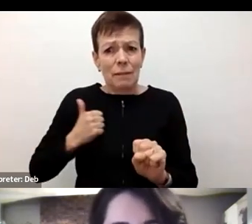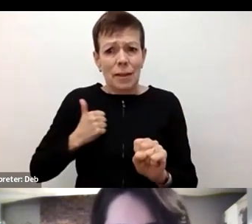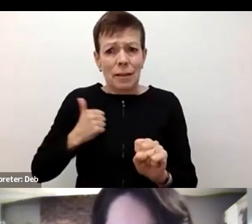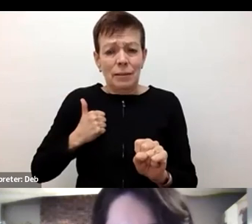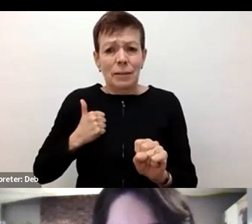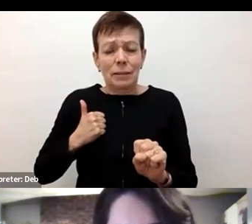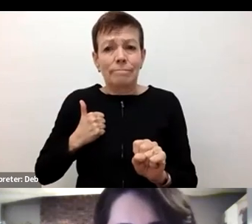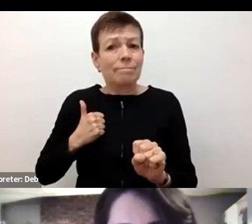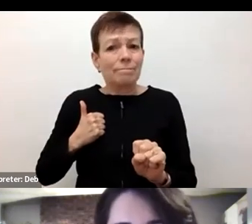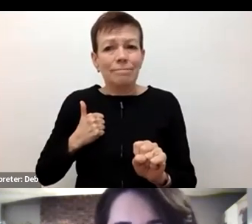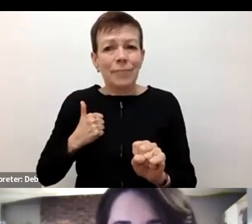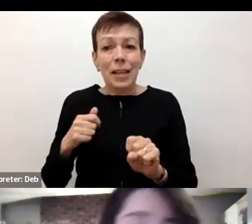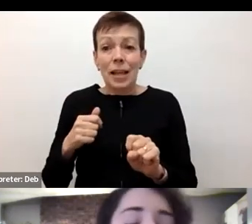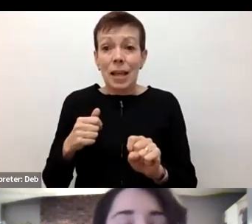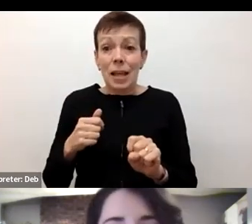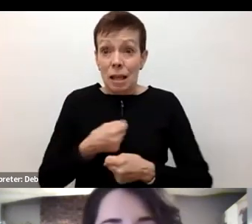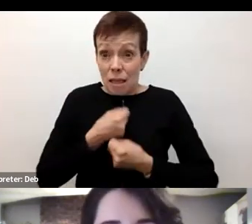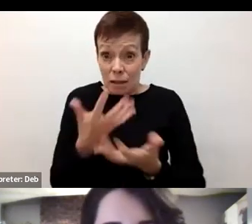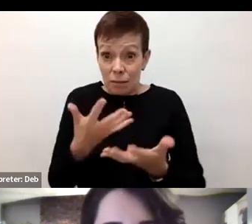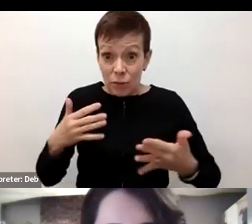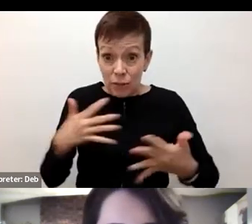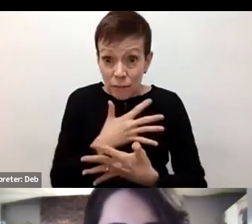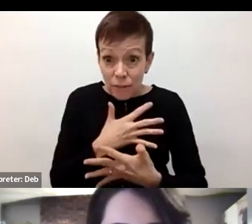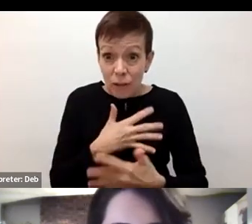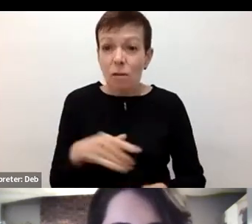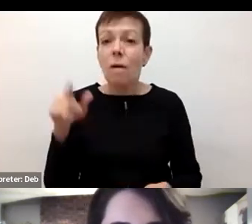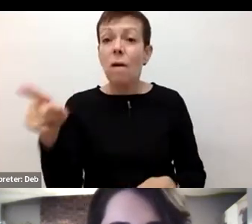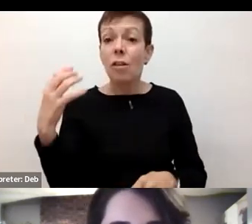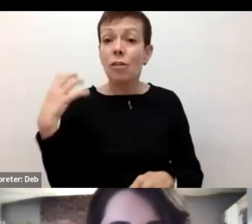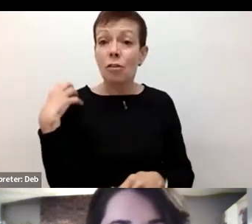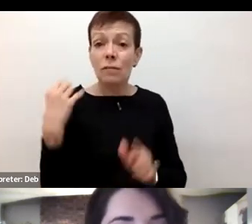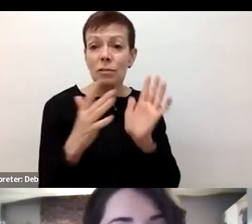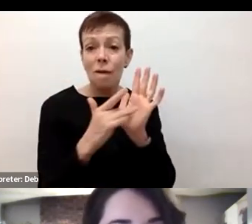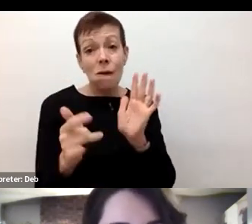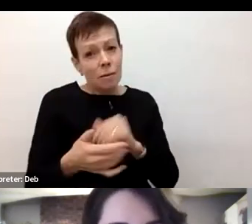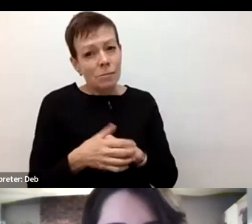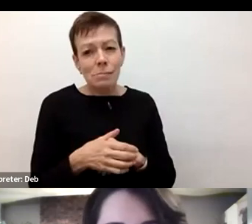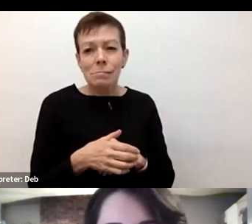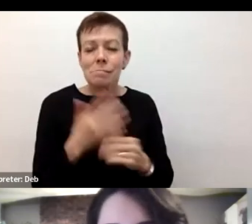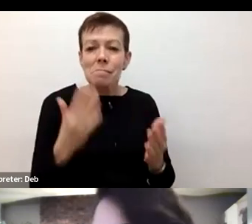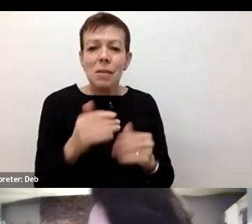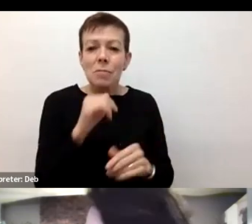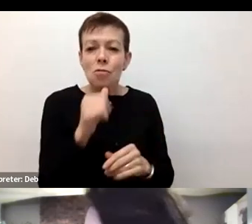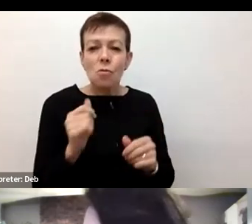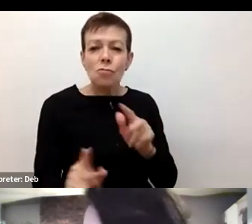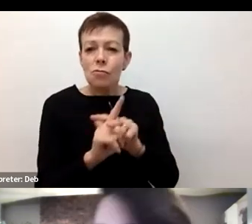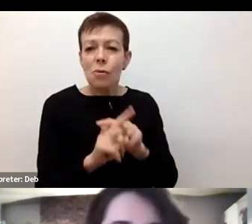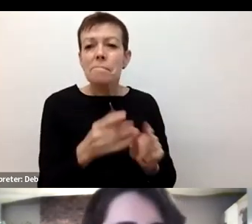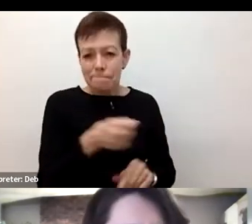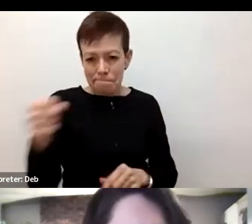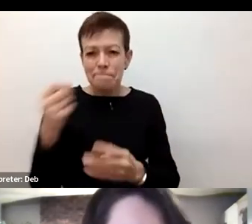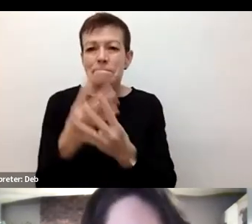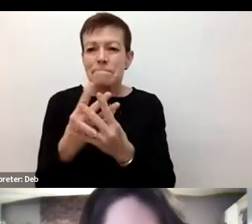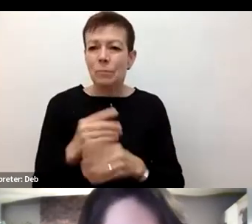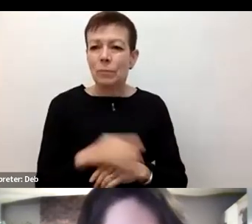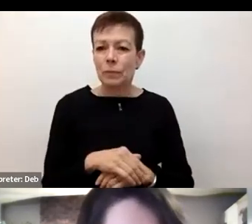that very same fear is the grounds that CBSA uses to, to incarcerate them. And